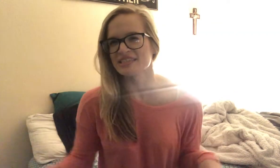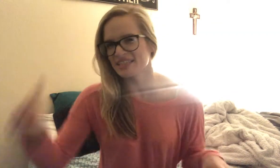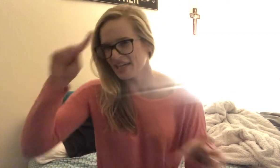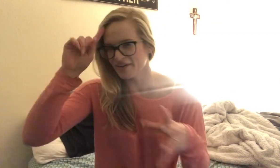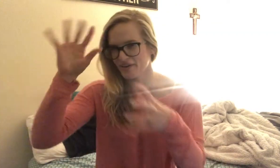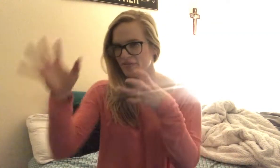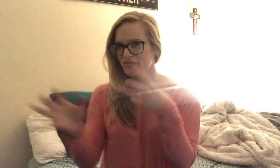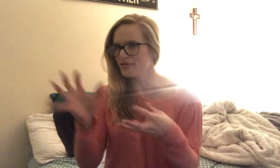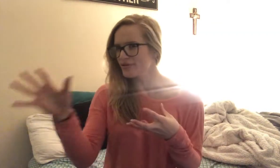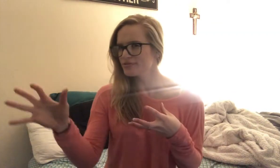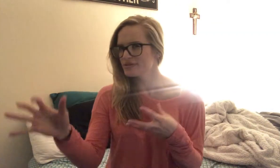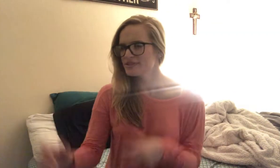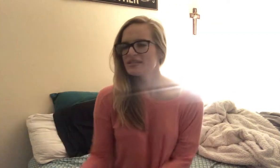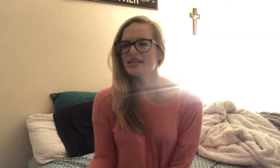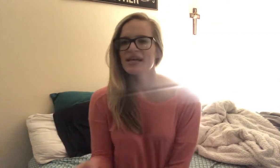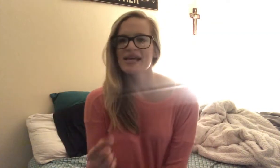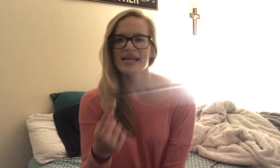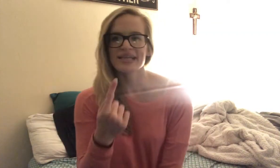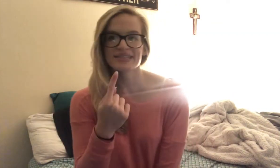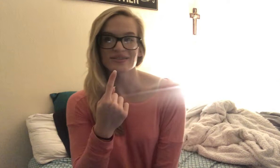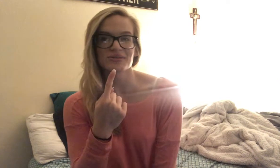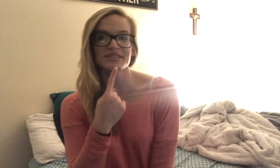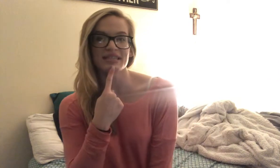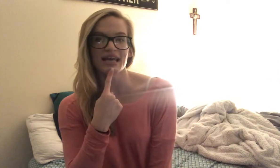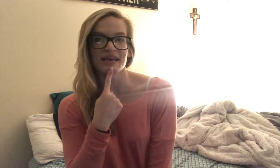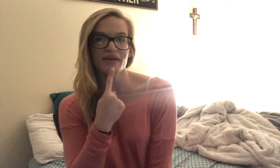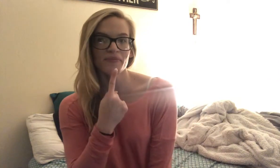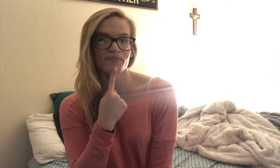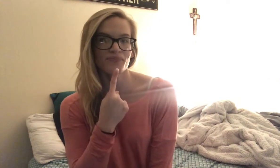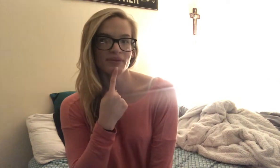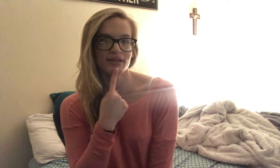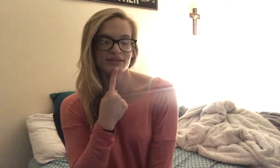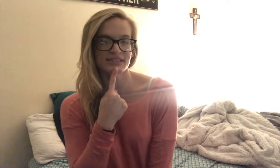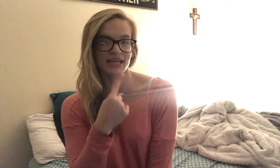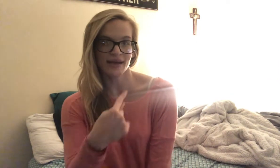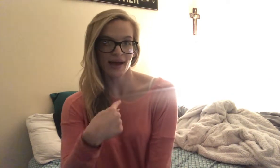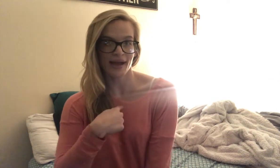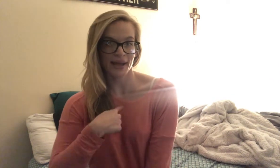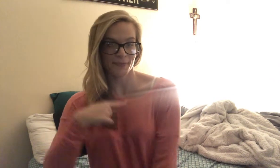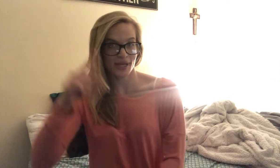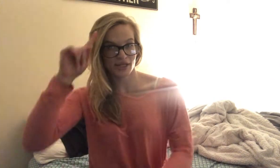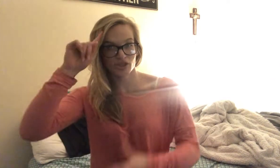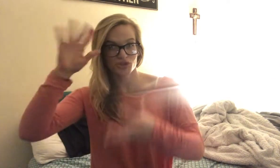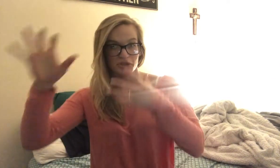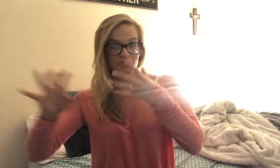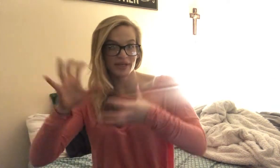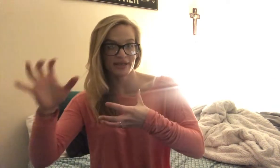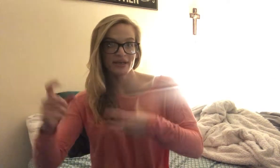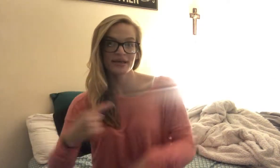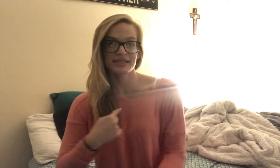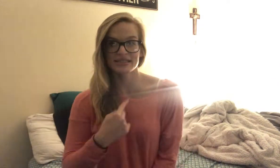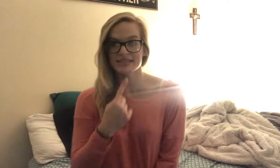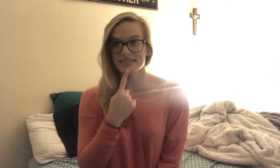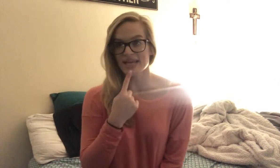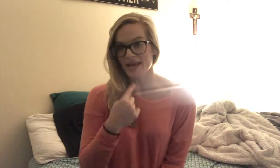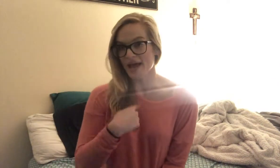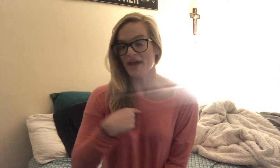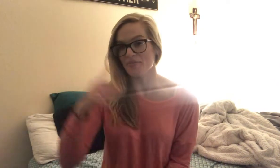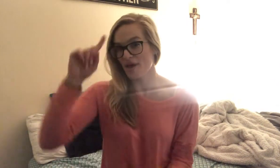just signed confused. So say. Say I'm trippin'. Say I'm